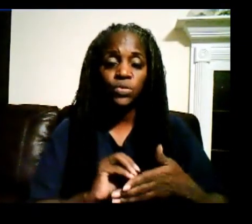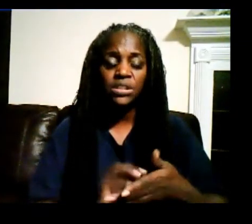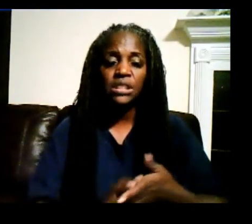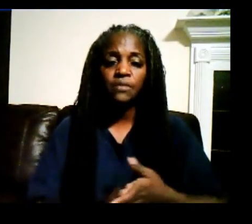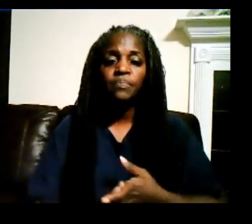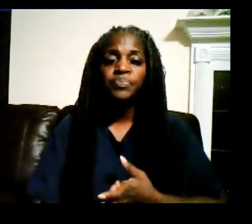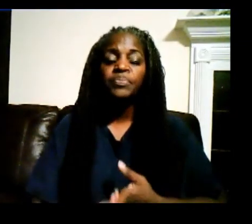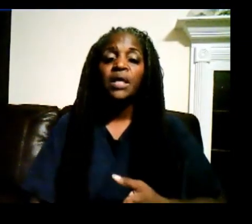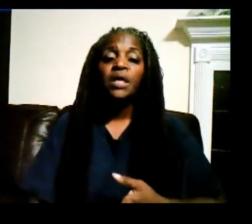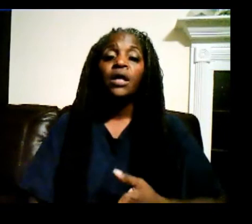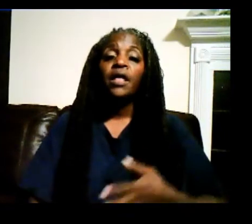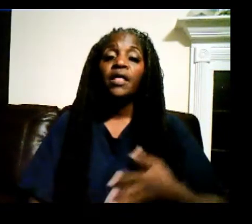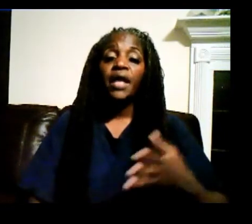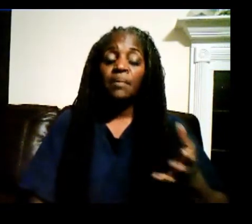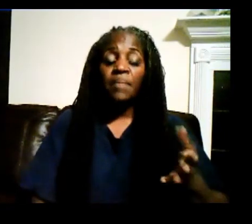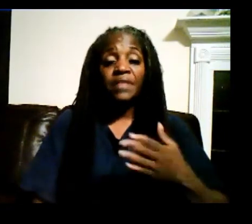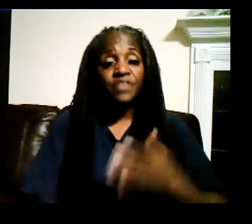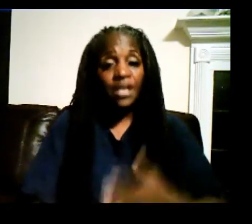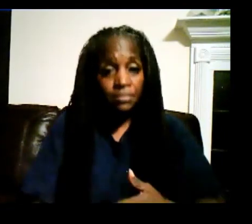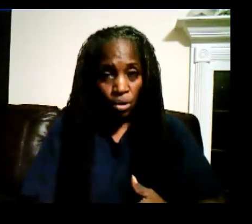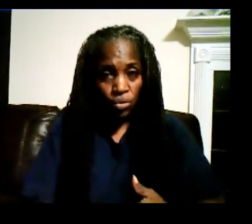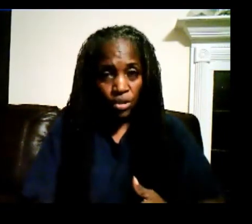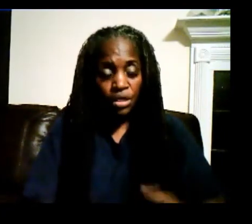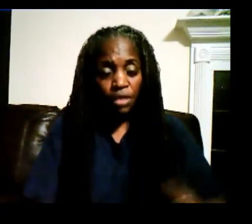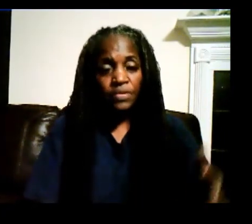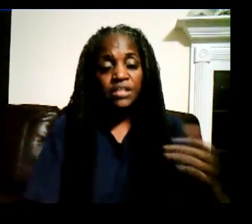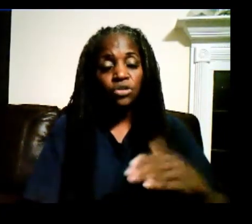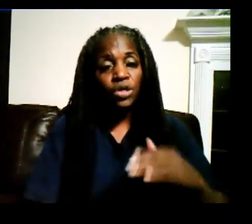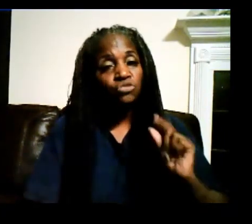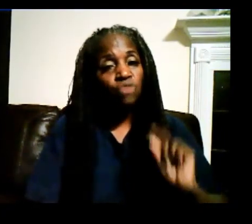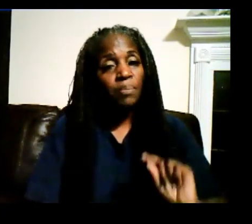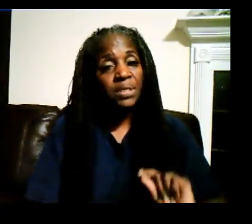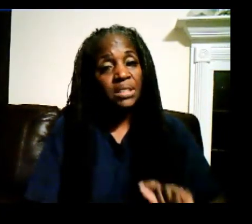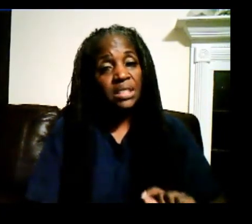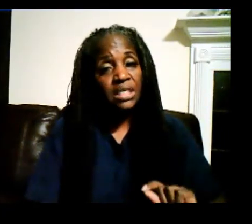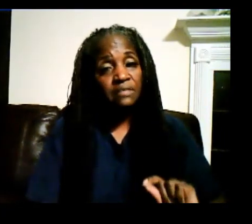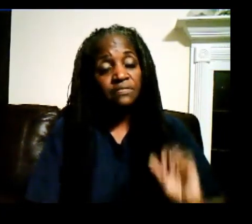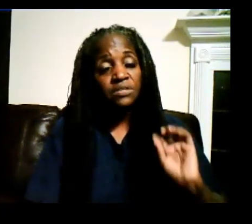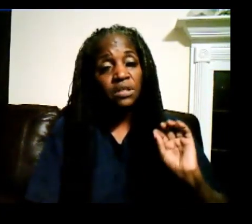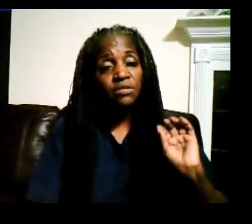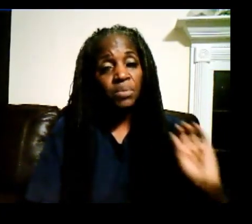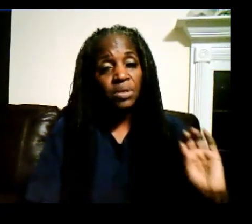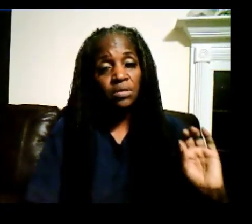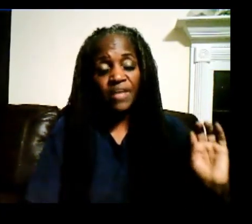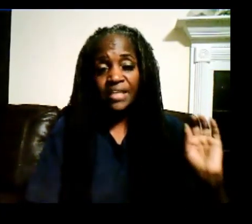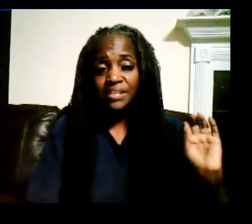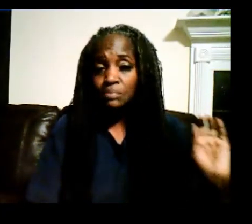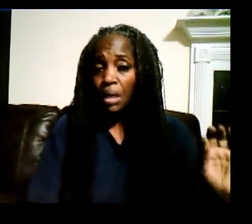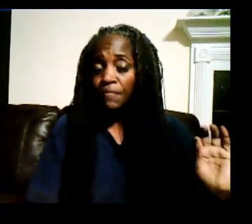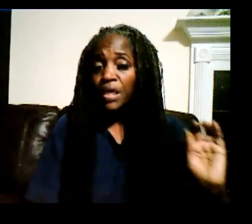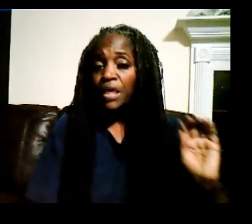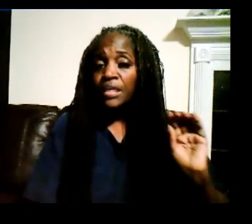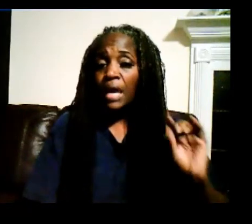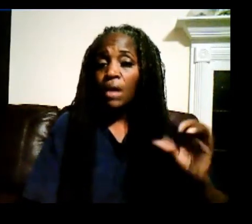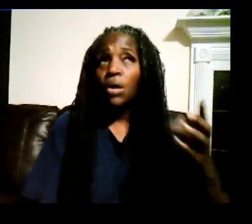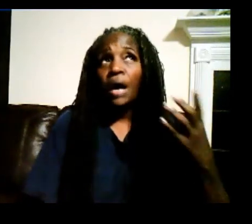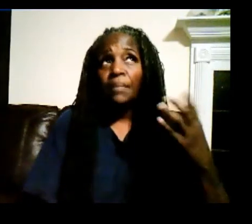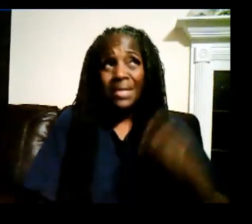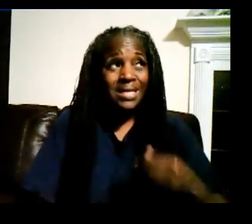was here. And by the same token, they started dropping leaves in the middle of last month. Now, I'm in a